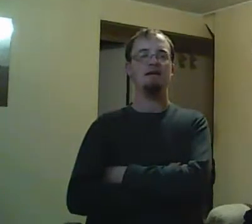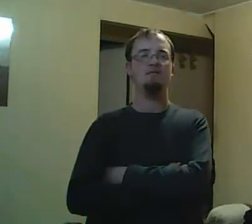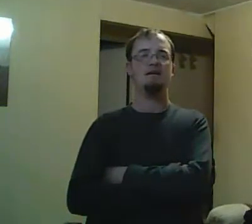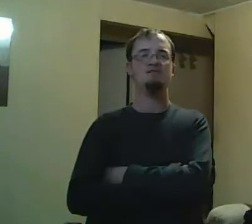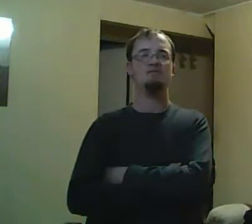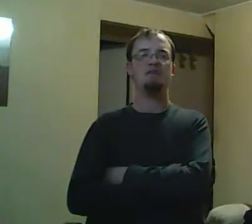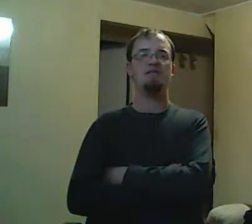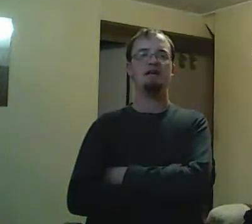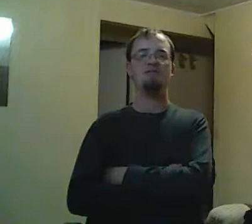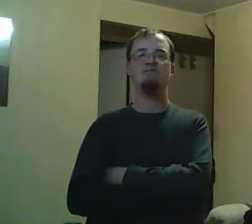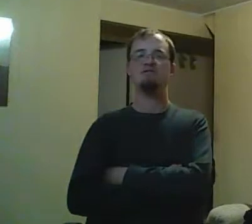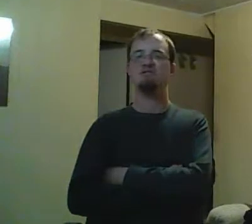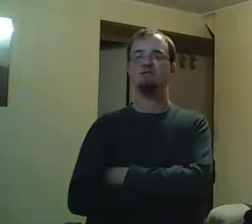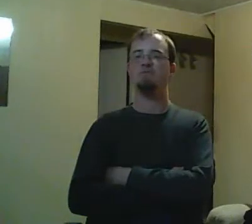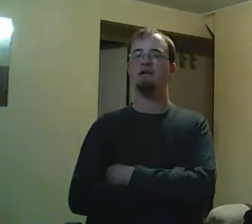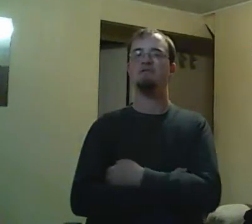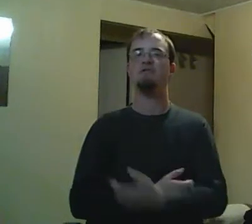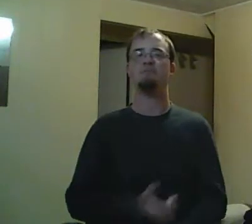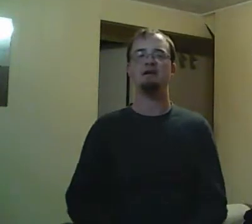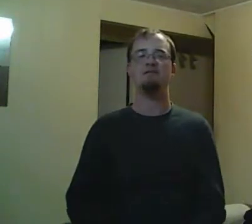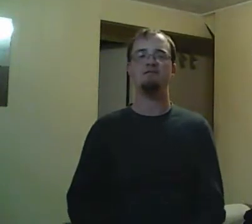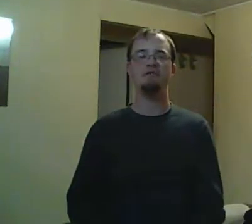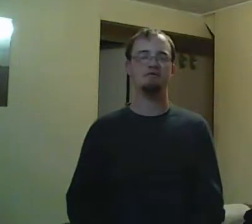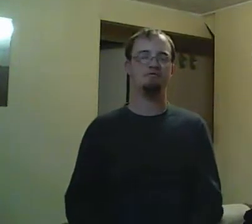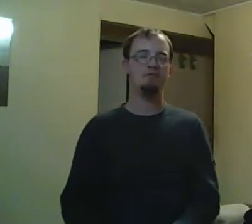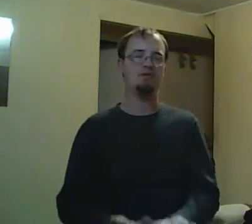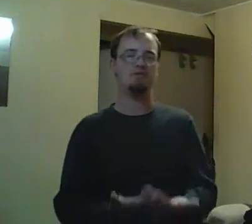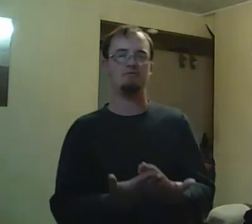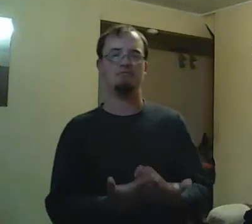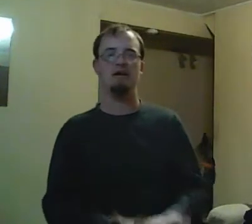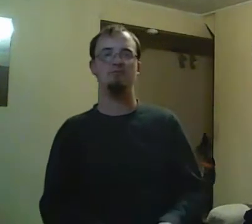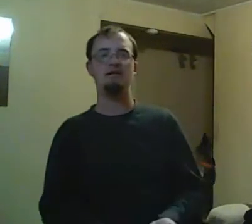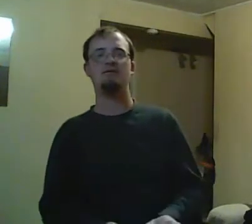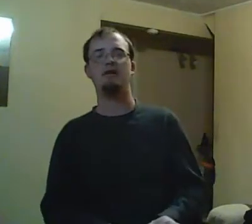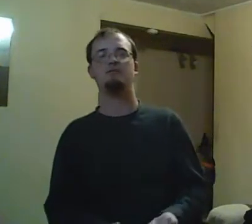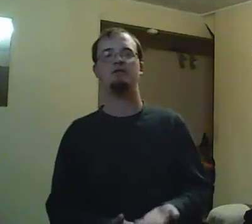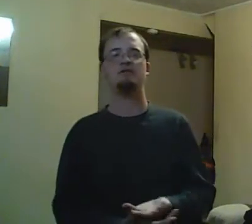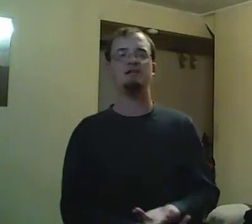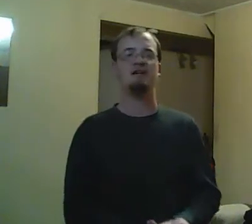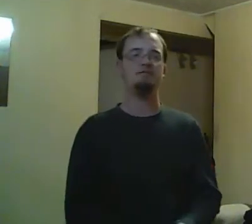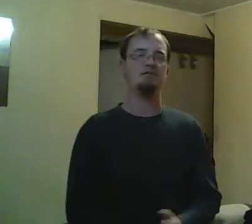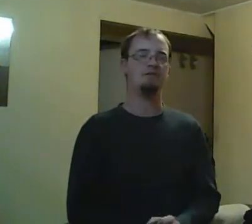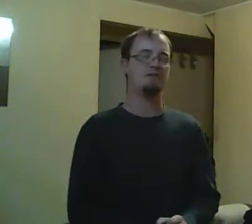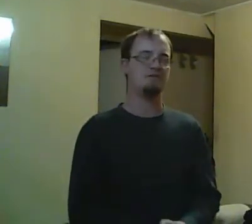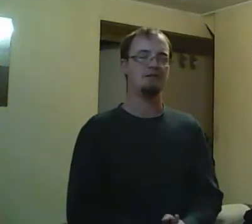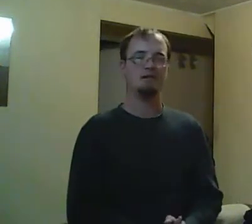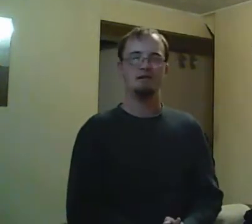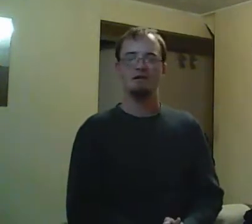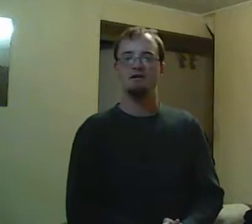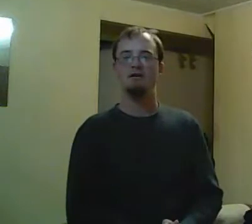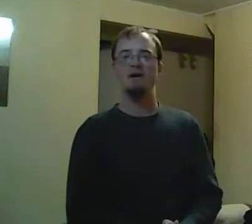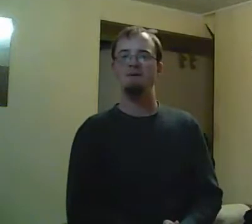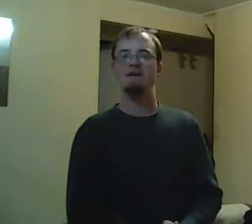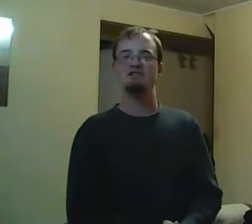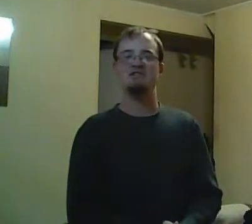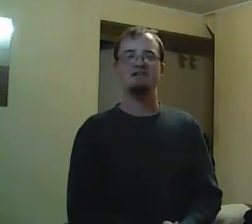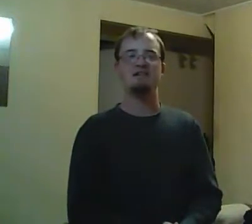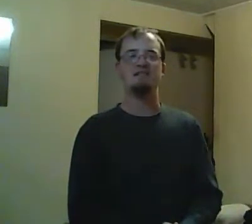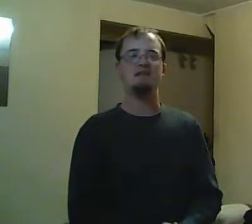mistake. And in the deleted scene, why they didn't put it in the main episode, I don't know why. But, anyway, they talk to